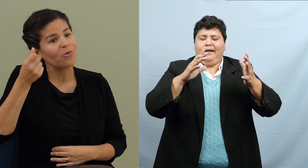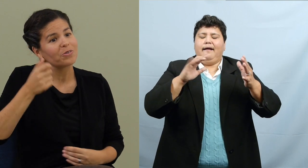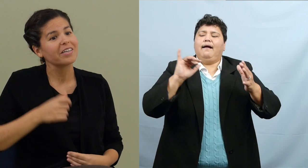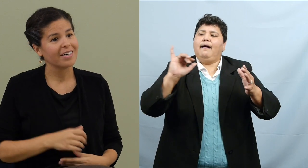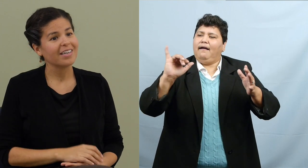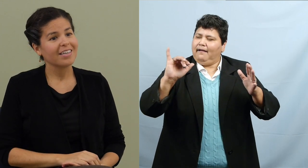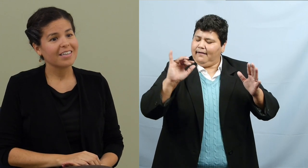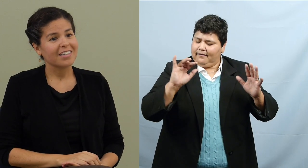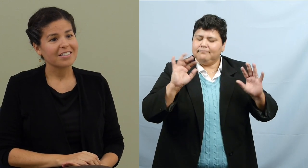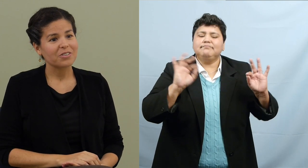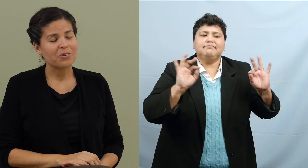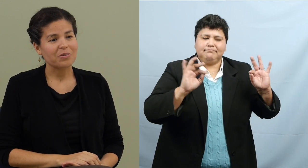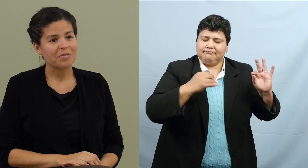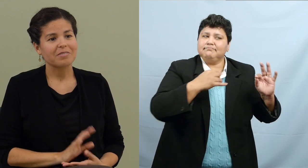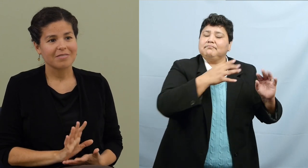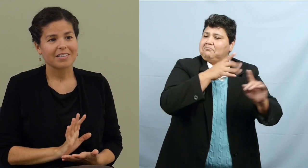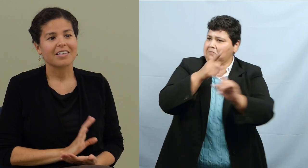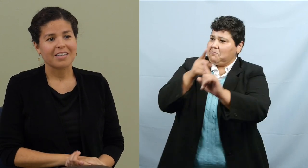what I'm going to hold.